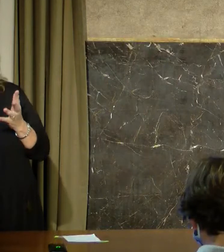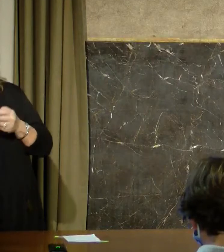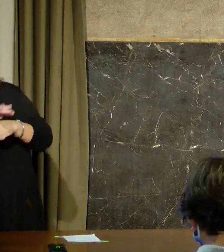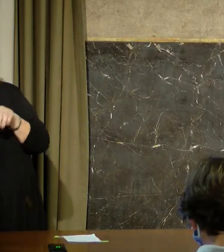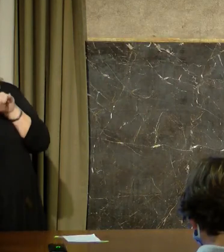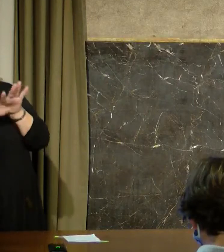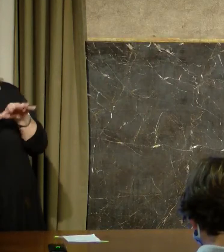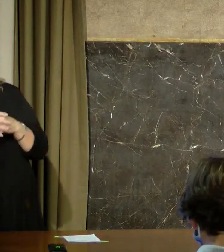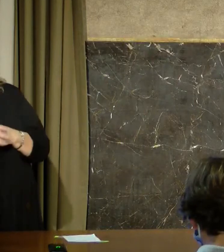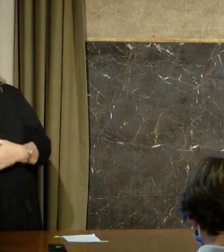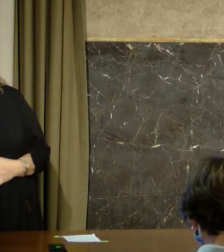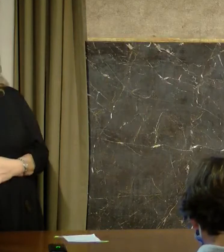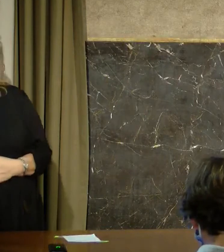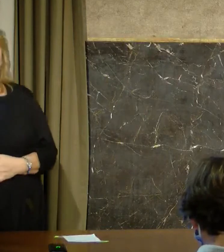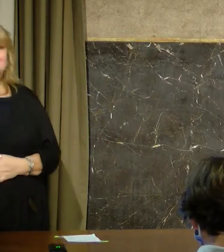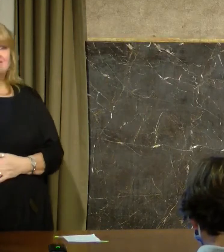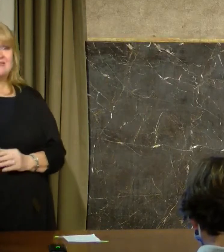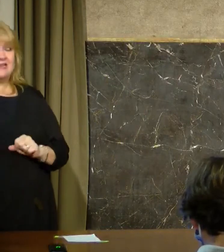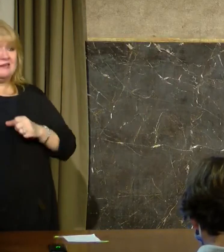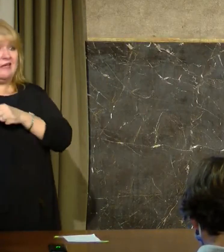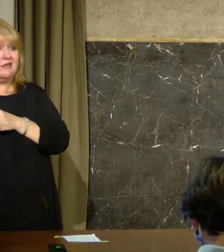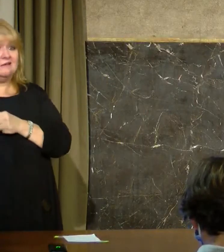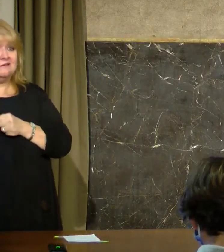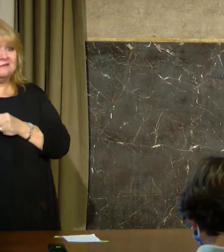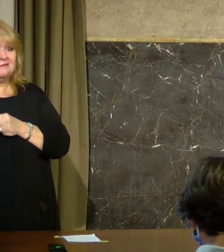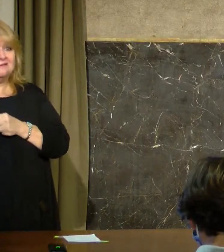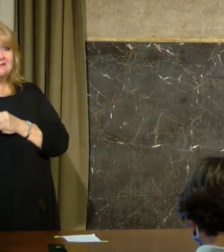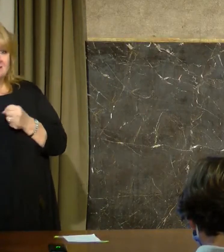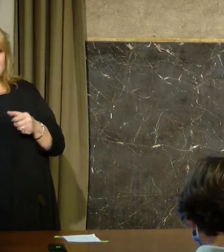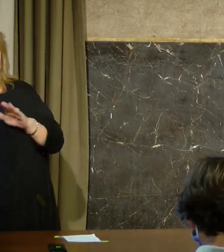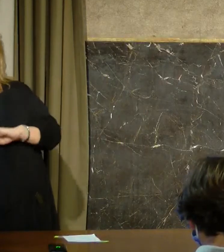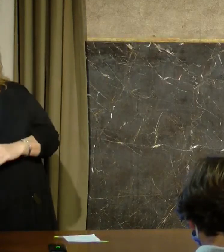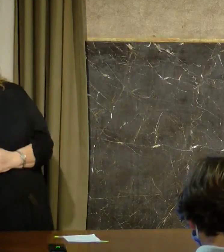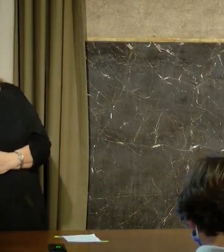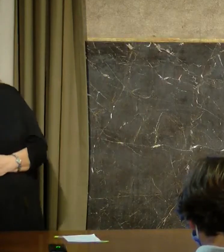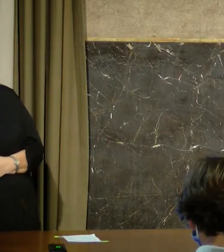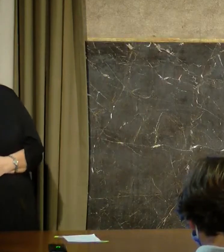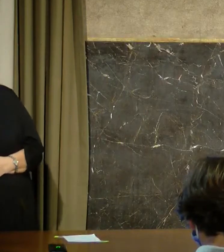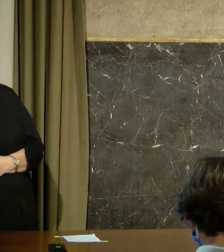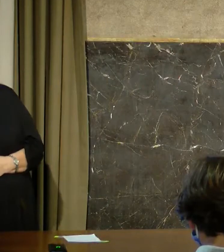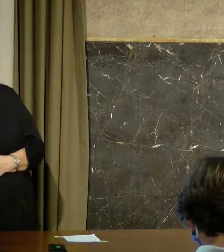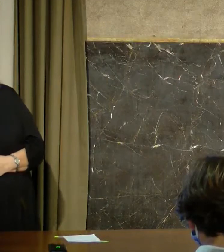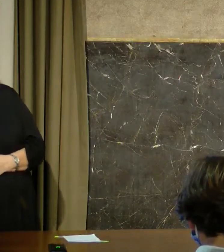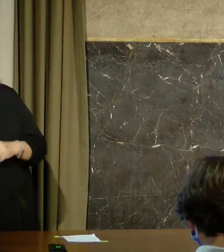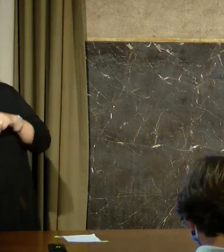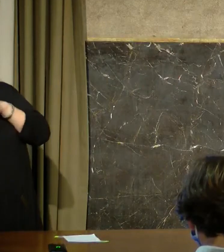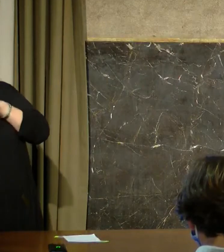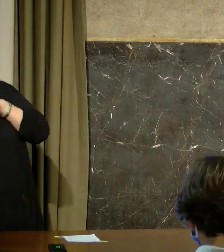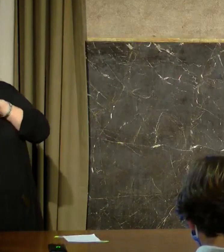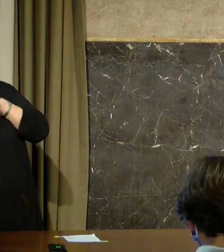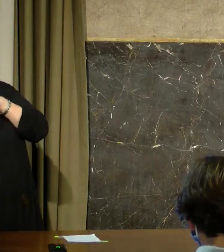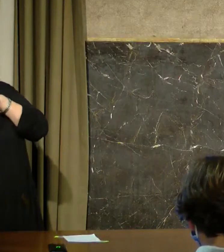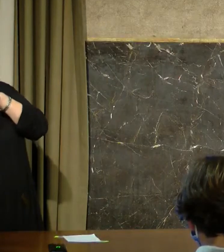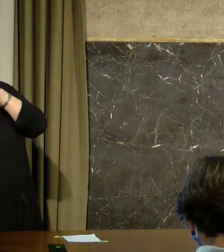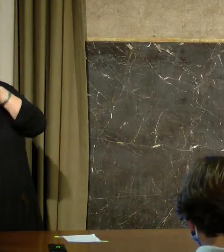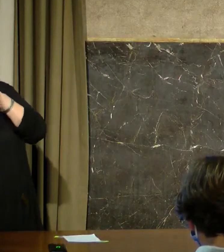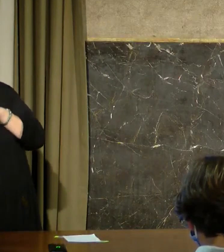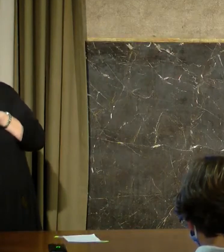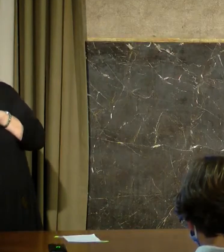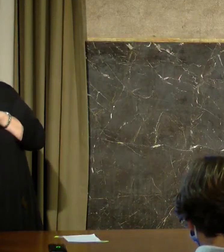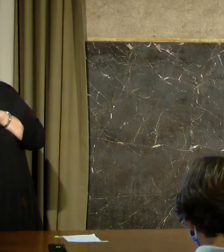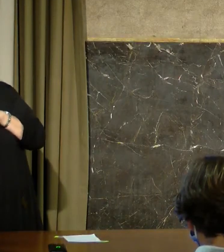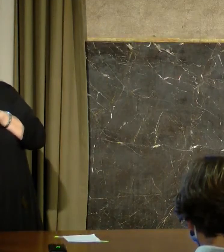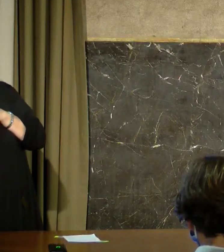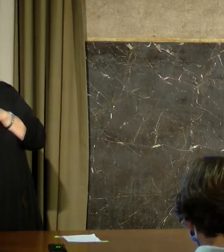indication yet that it's doing anything but continuing to go up here. So that's a broad, broad warning call